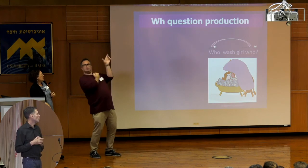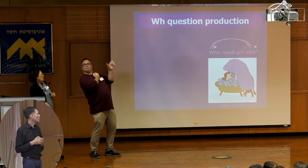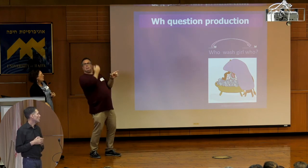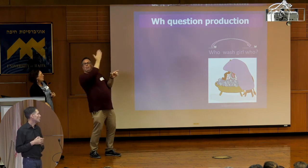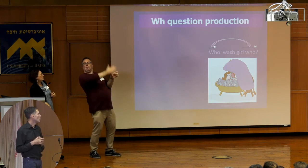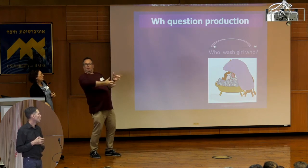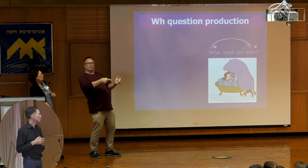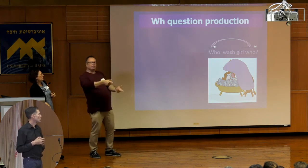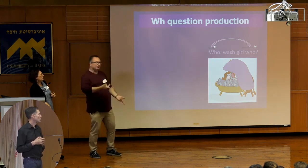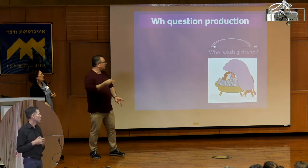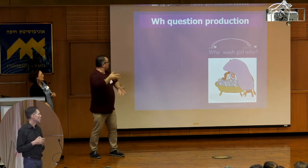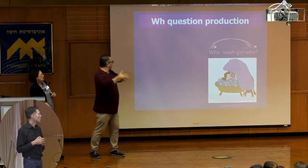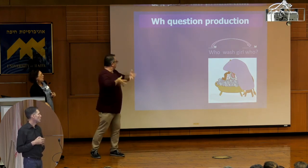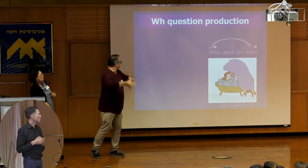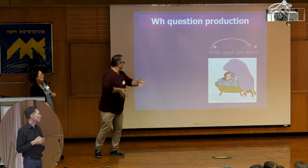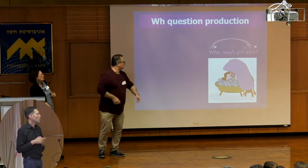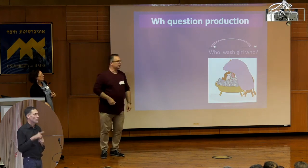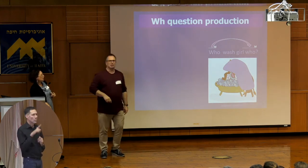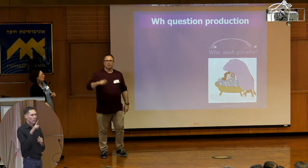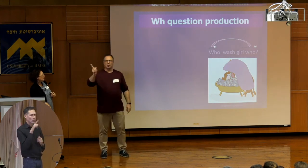Who wash girl, who wash girl, who?